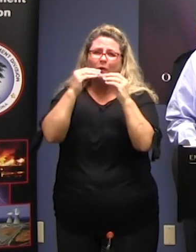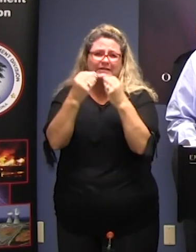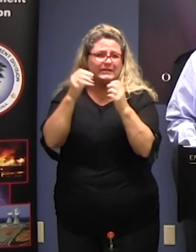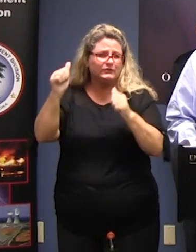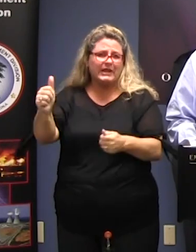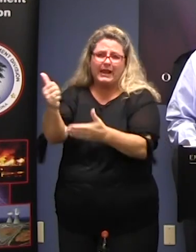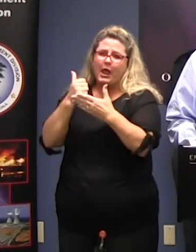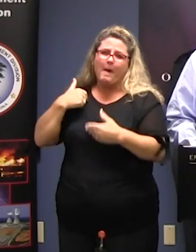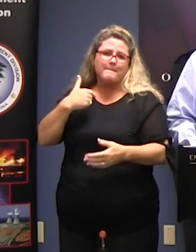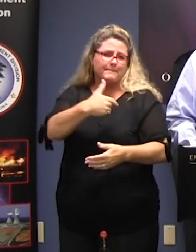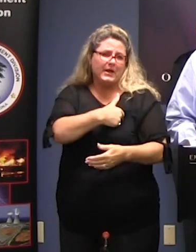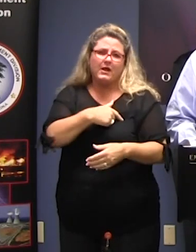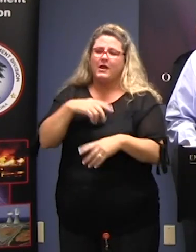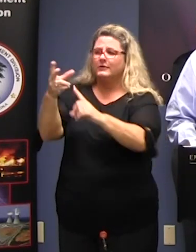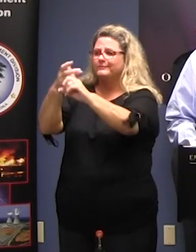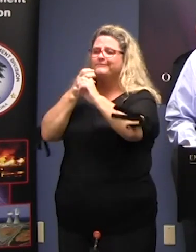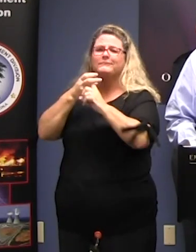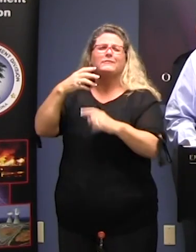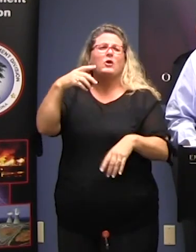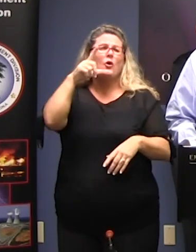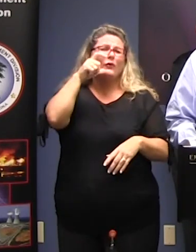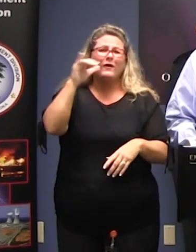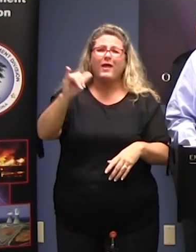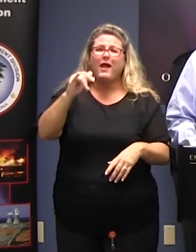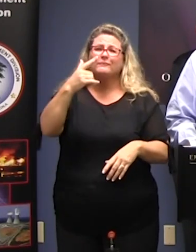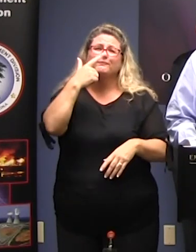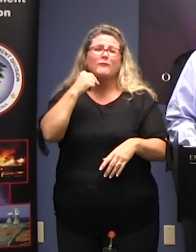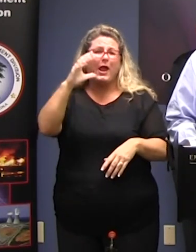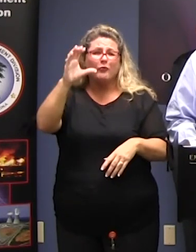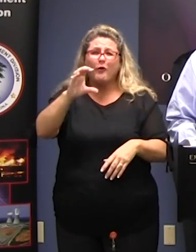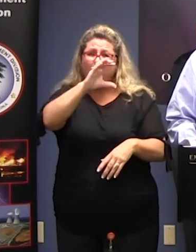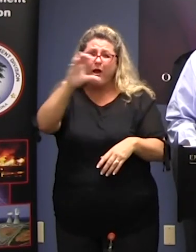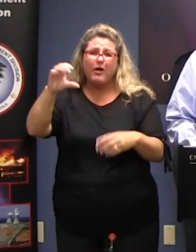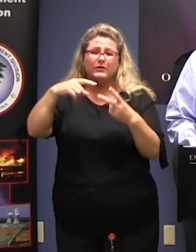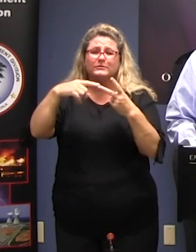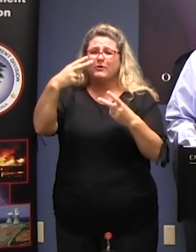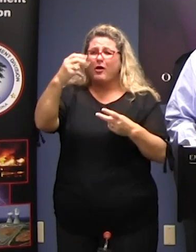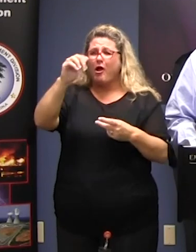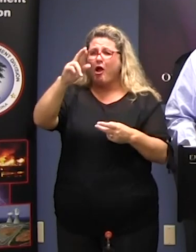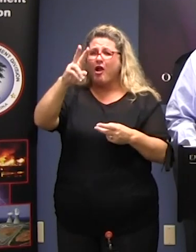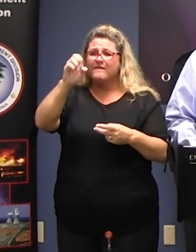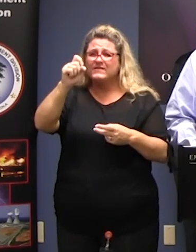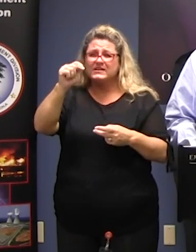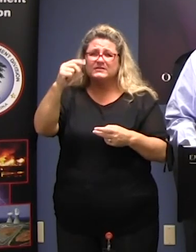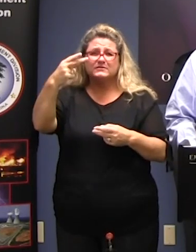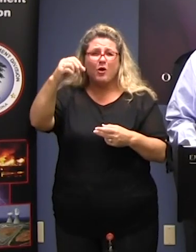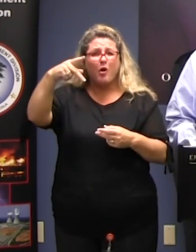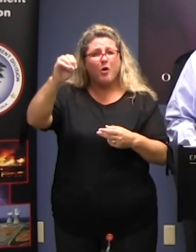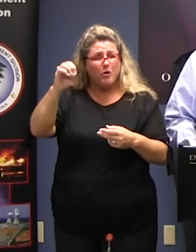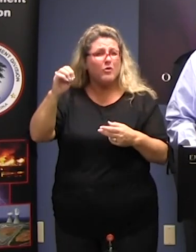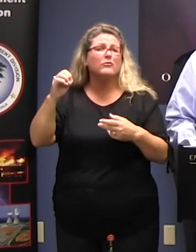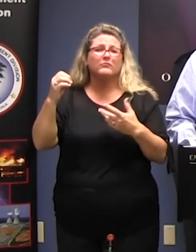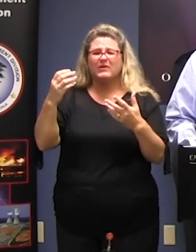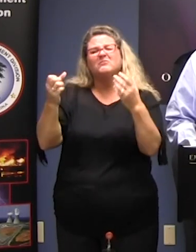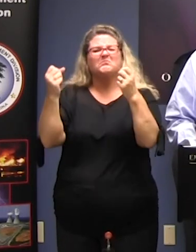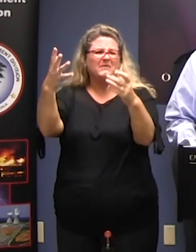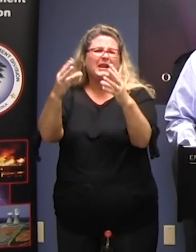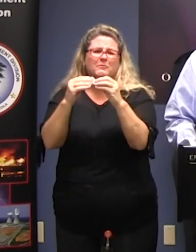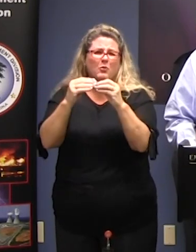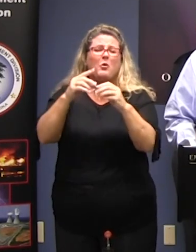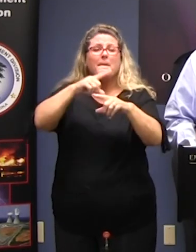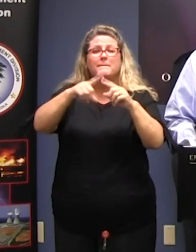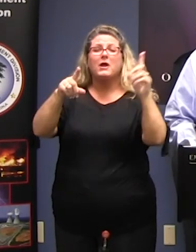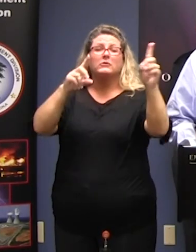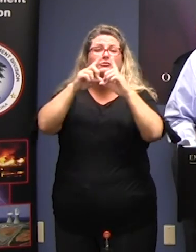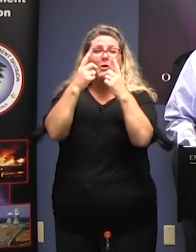be called into play including the red cross and harvest hope that I mentioned as well as many others We've been in communication through the